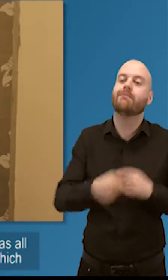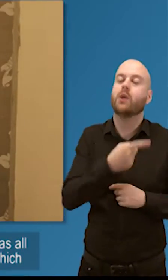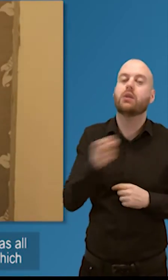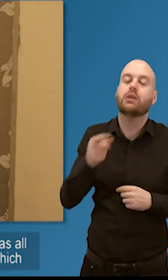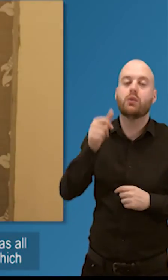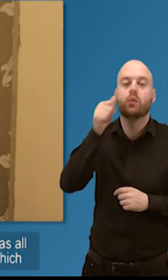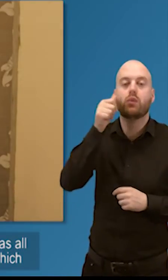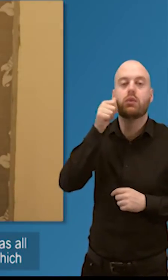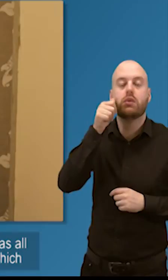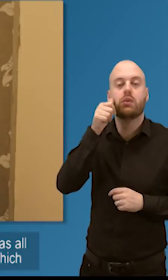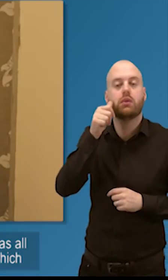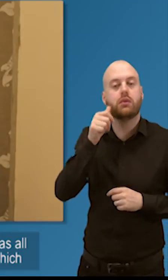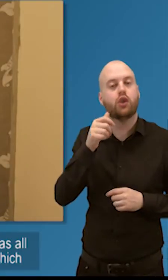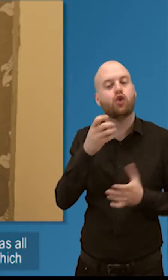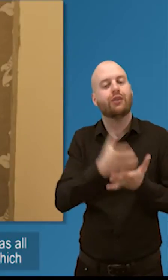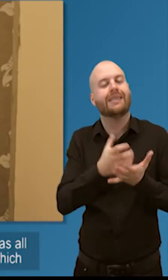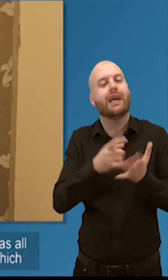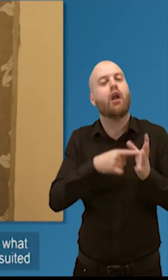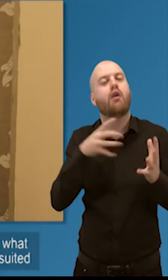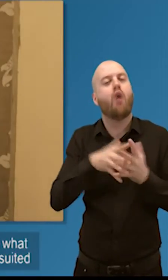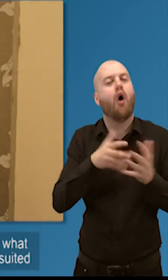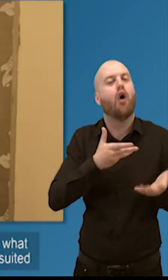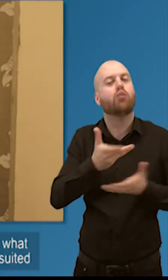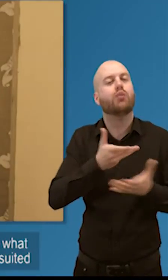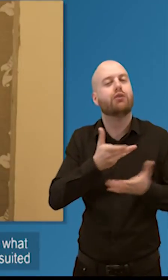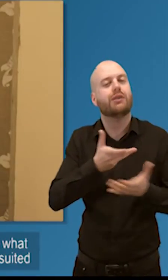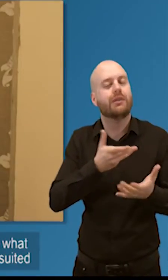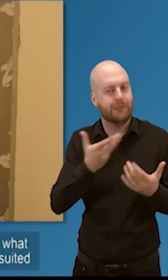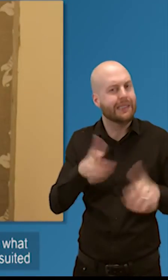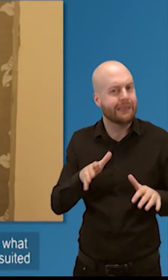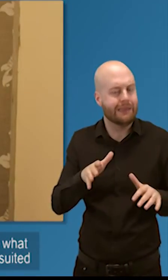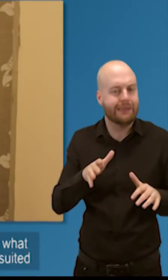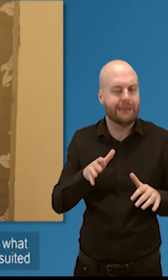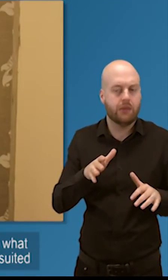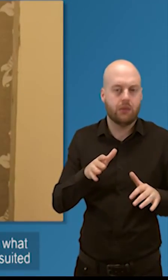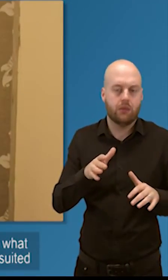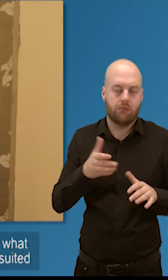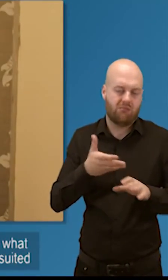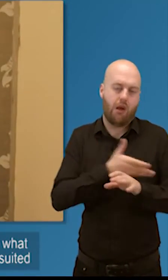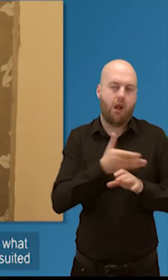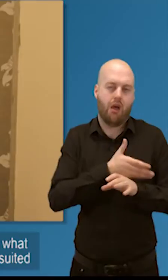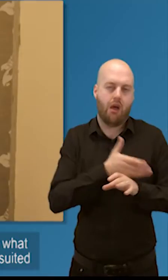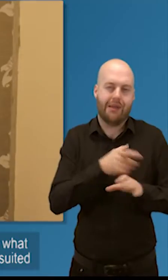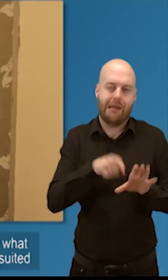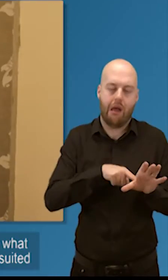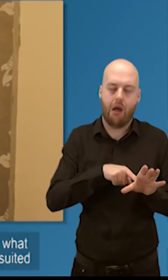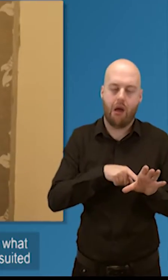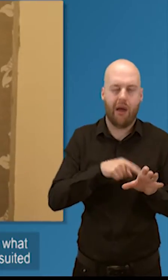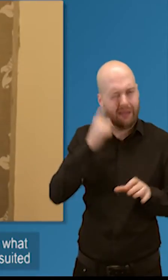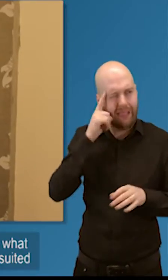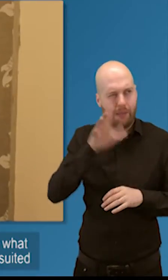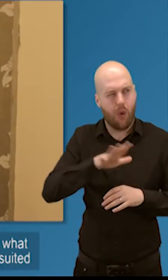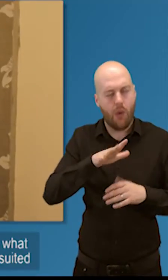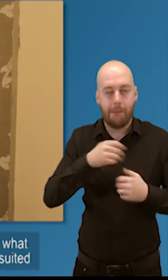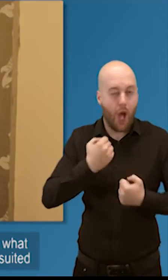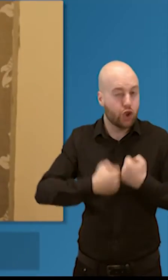and it was all happening just as i came into the organization which was very handy if you needed to do homework for what was going on in the charity sector for a job